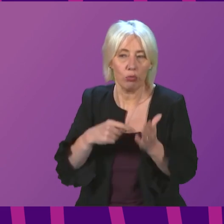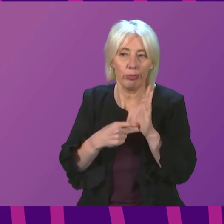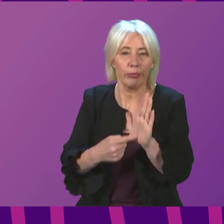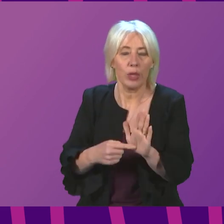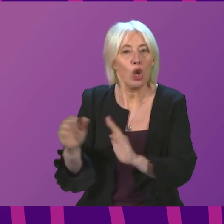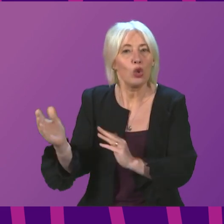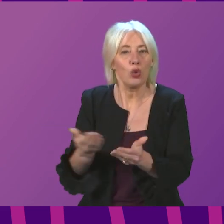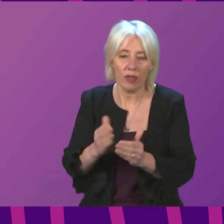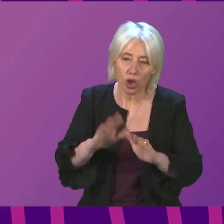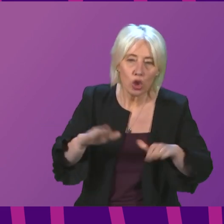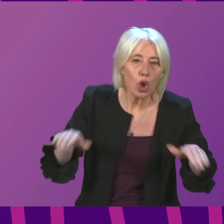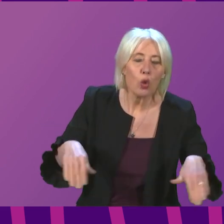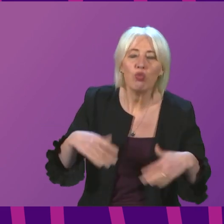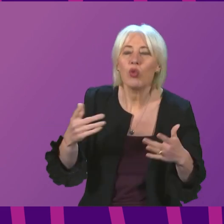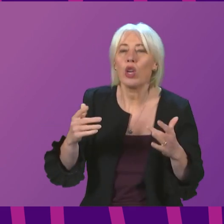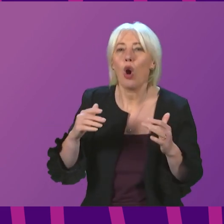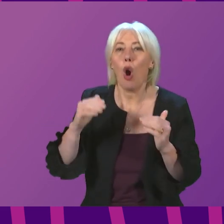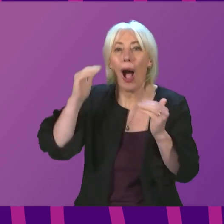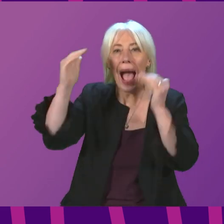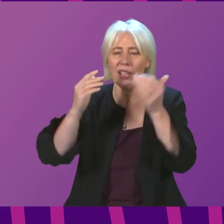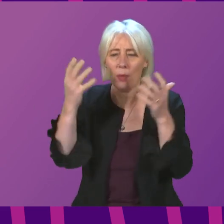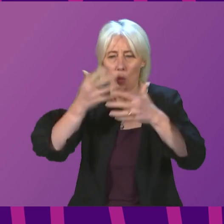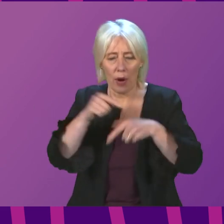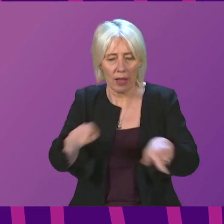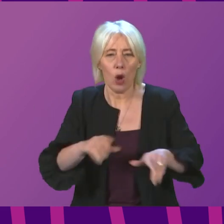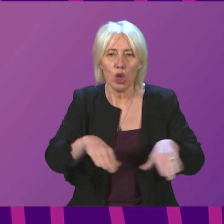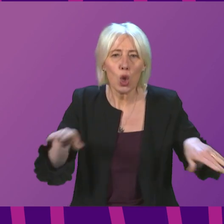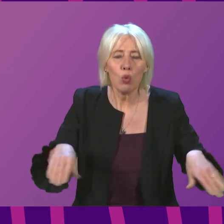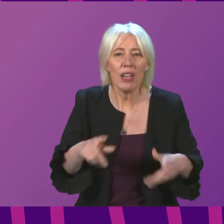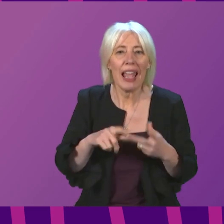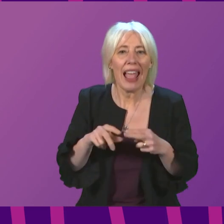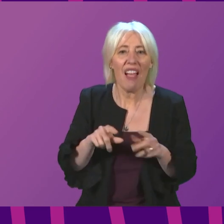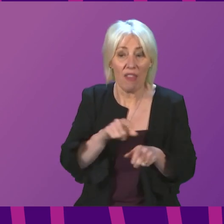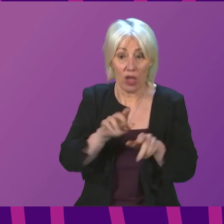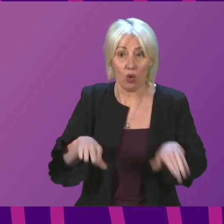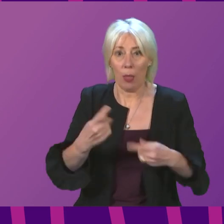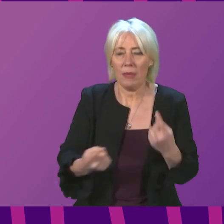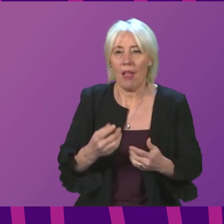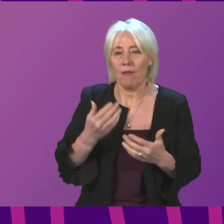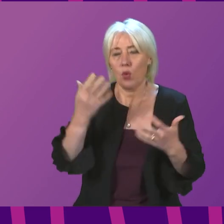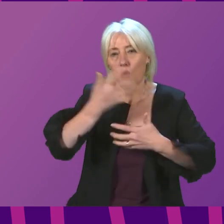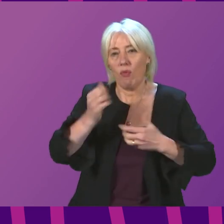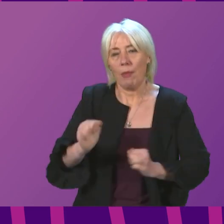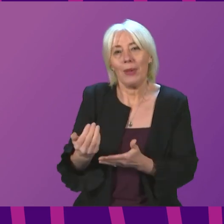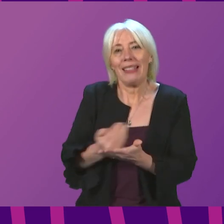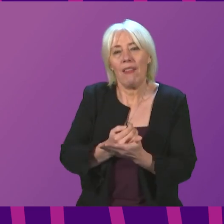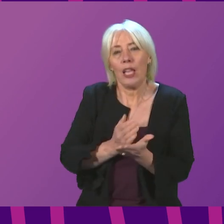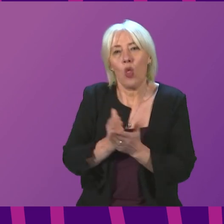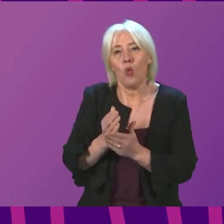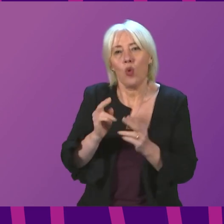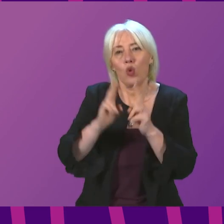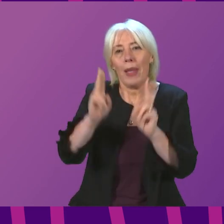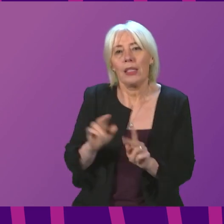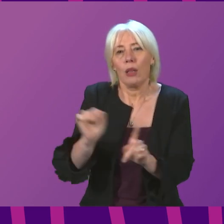children or adults worried about children at this time can turn to if they are concerned for their safety? First Minister,